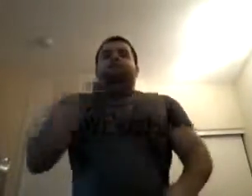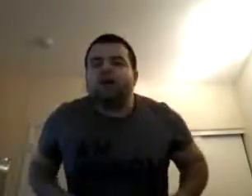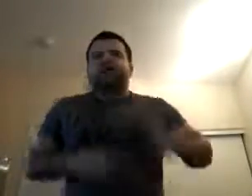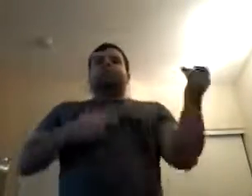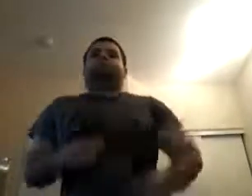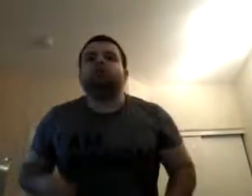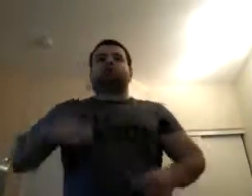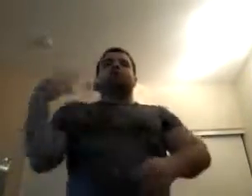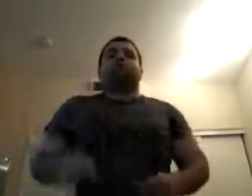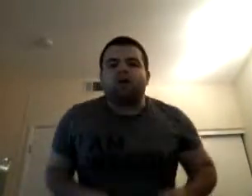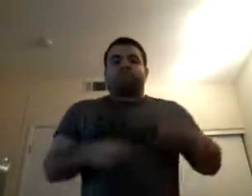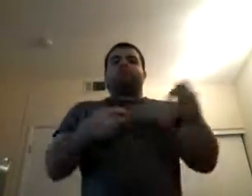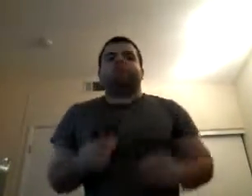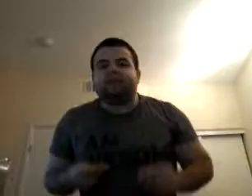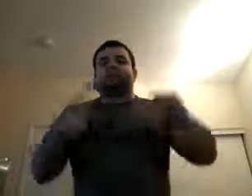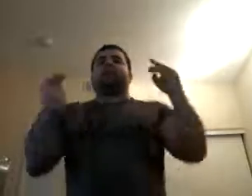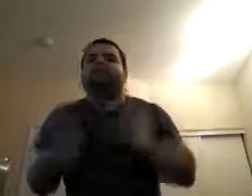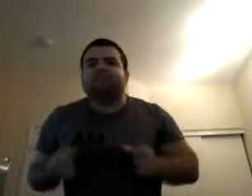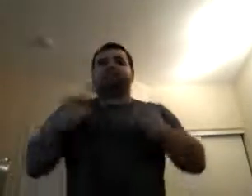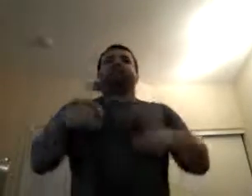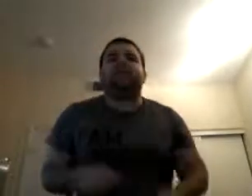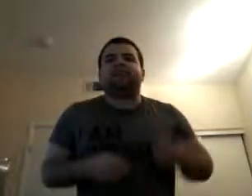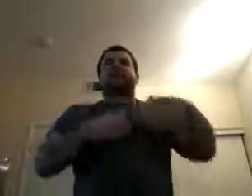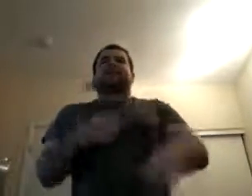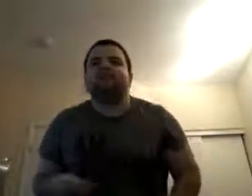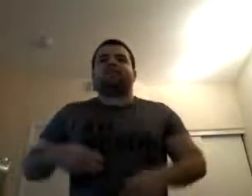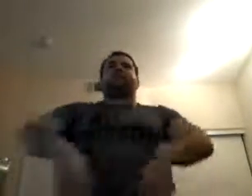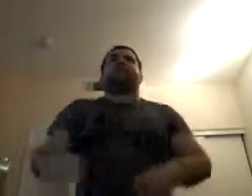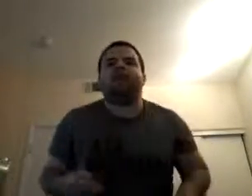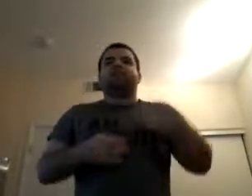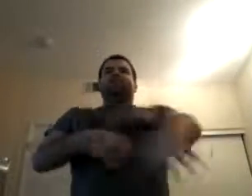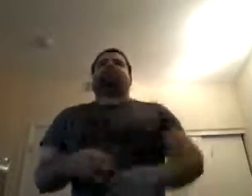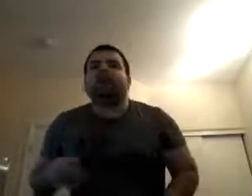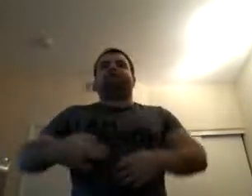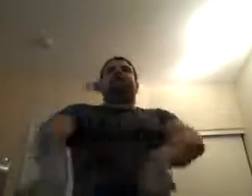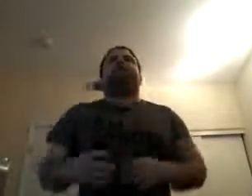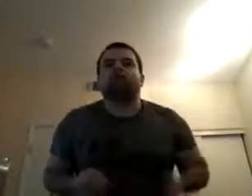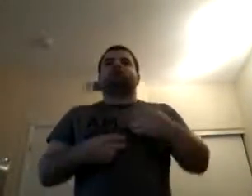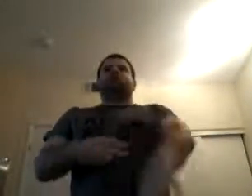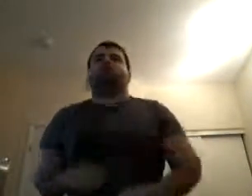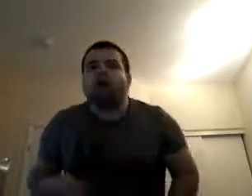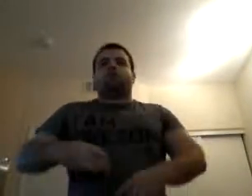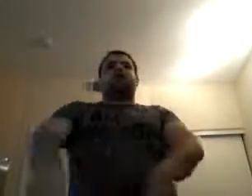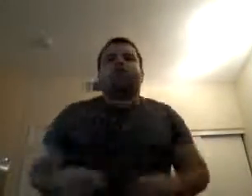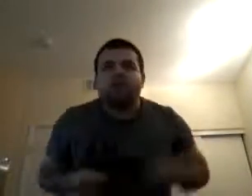When you push her over. We ain't hit her now. She falls to the ground.